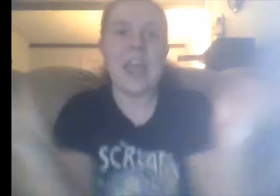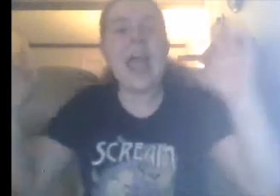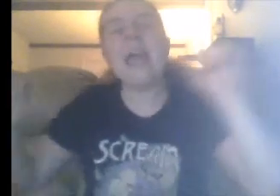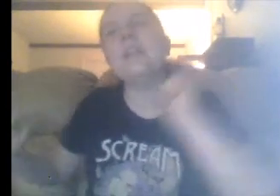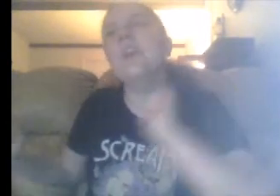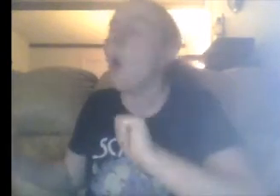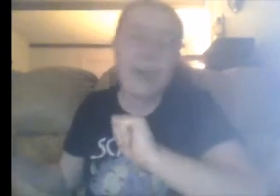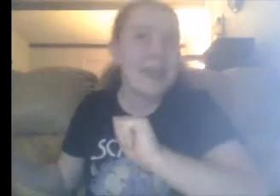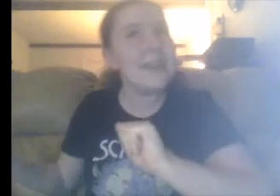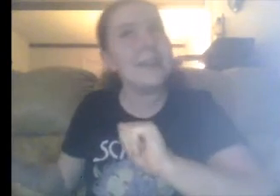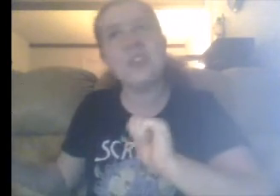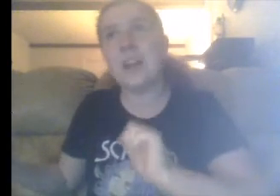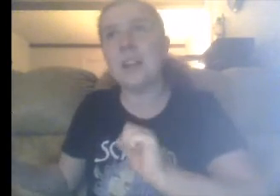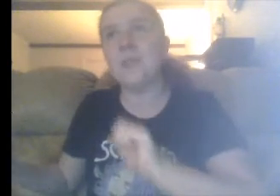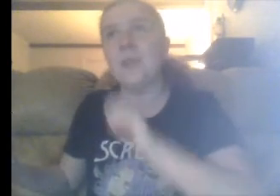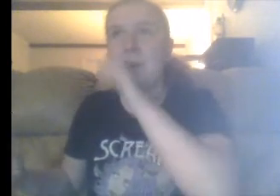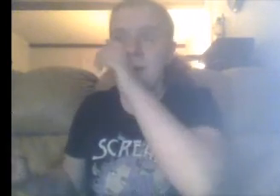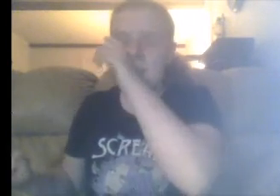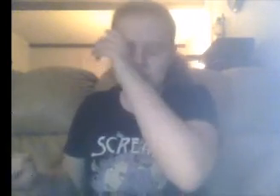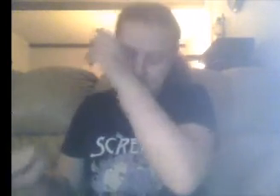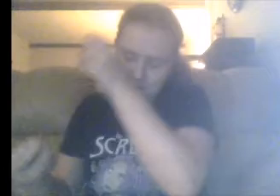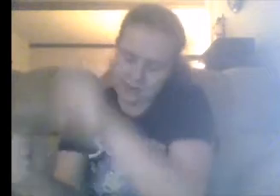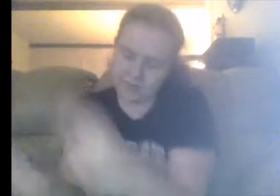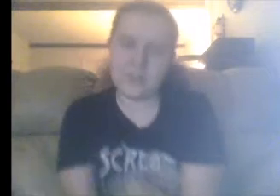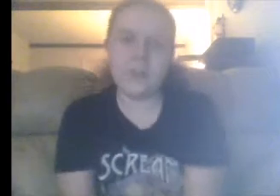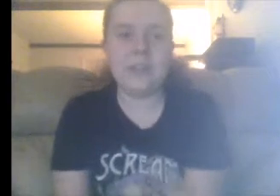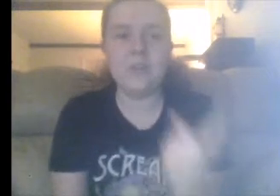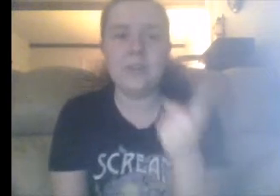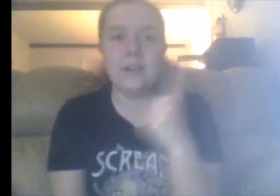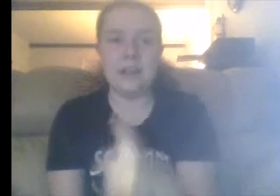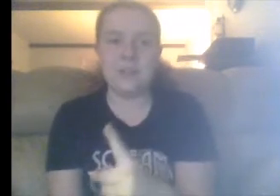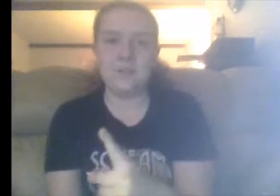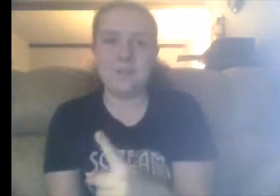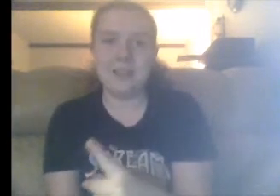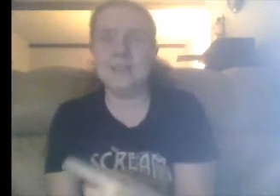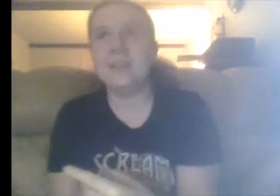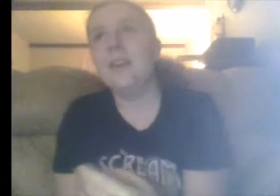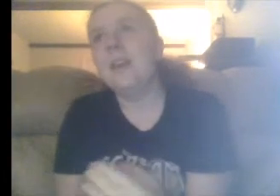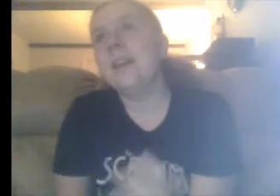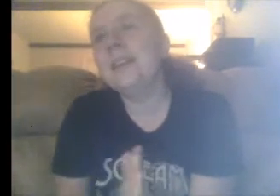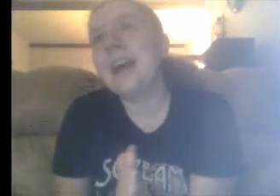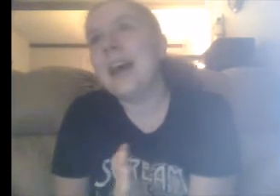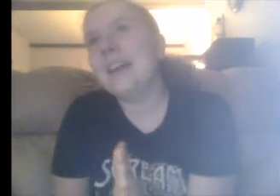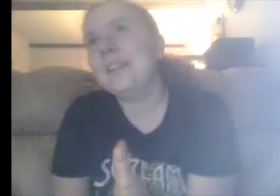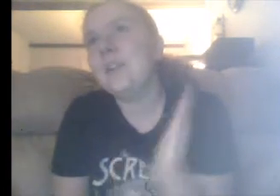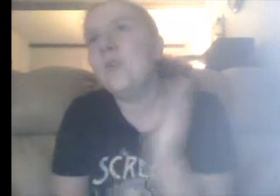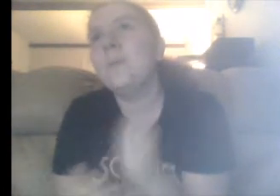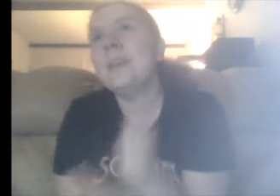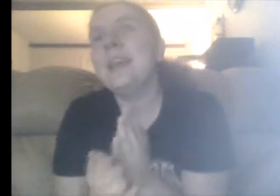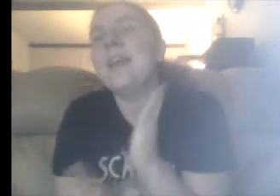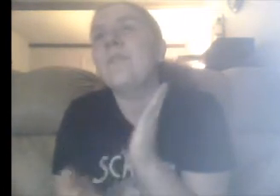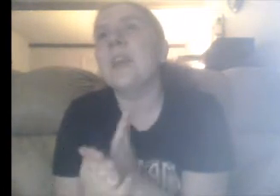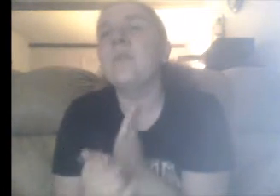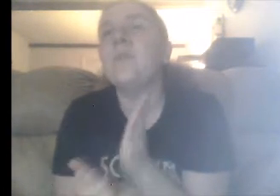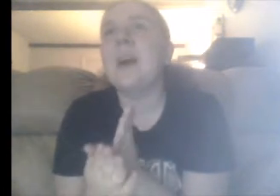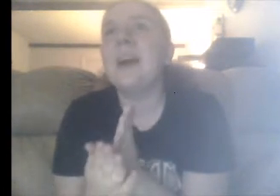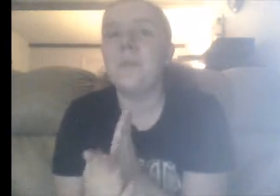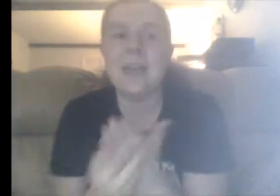and the Queen and the Charlotte Flair now I just heard that there's an announcement that there will be a fatal five-way